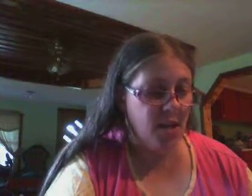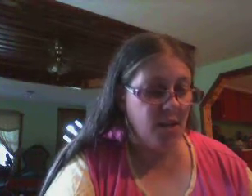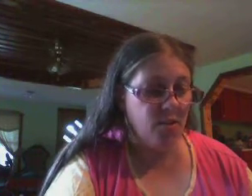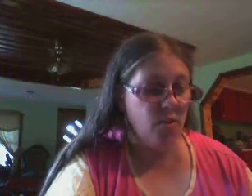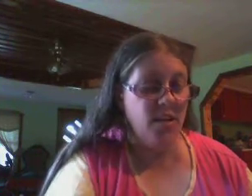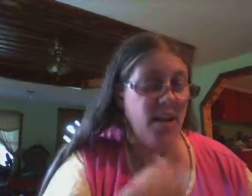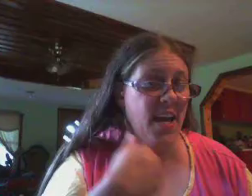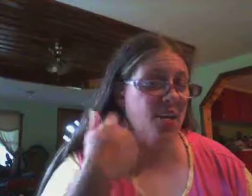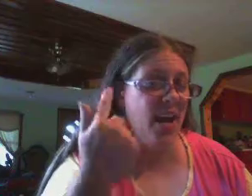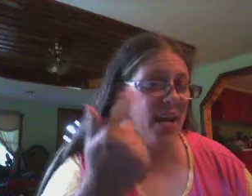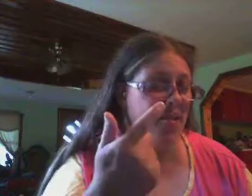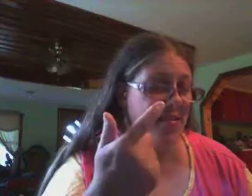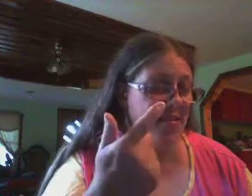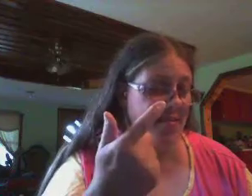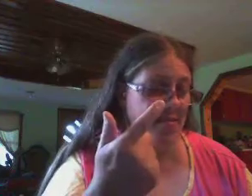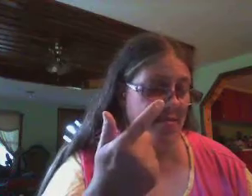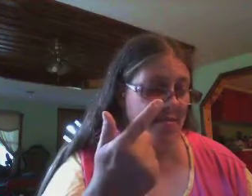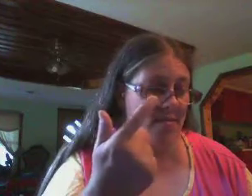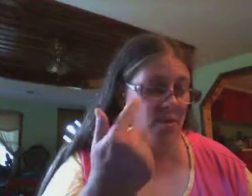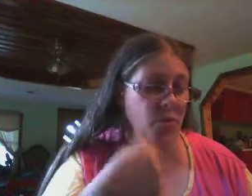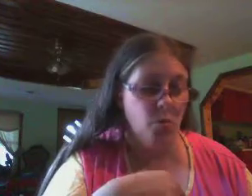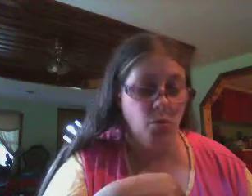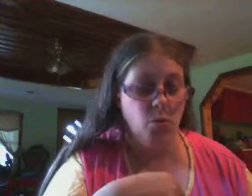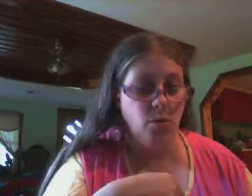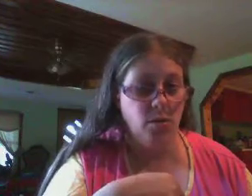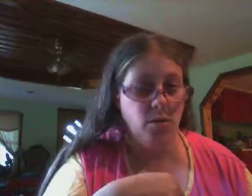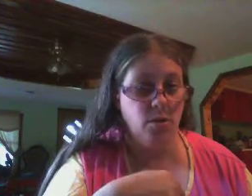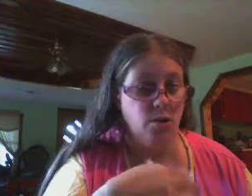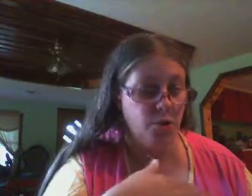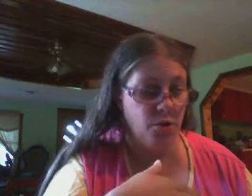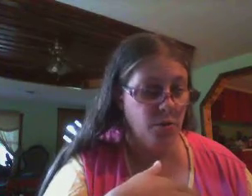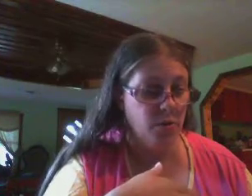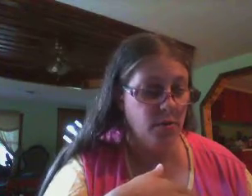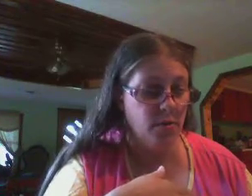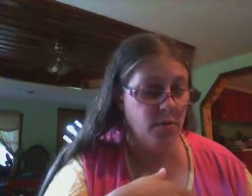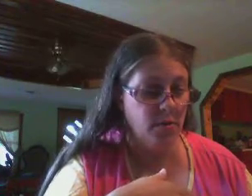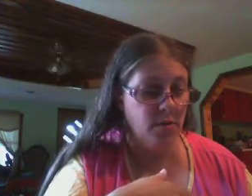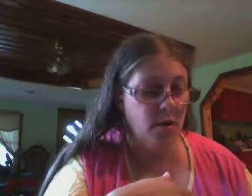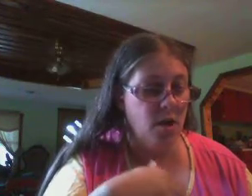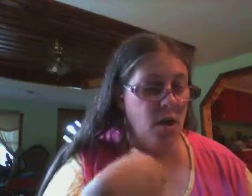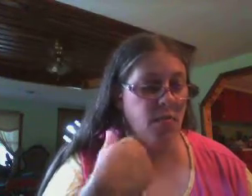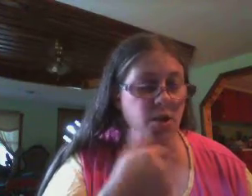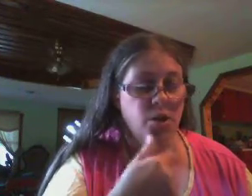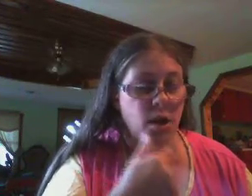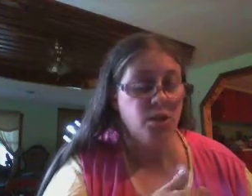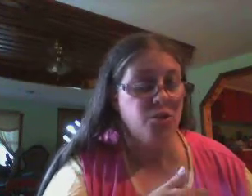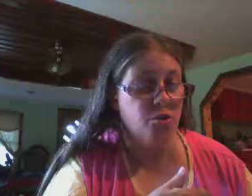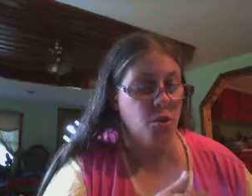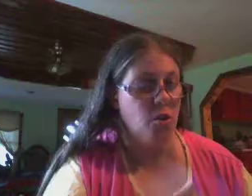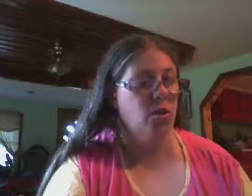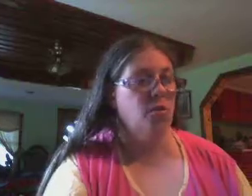So, then dad changes the rule to, the youngest girl